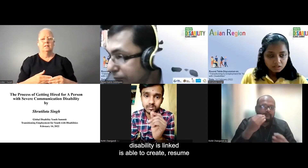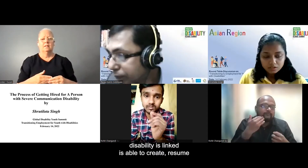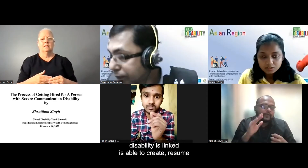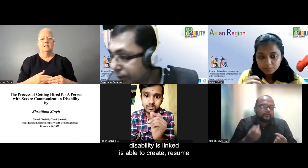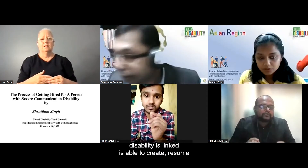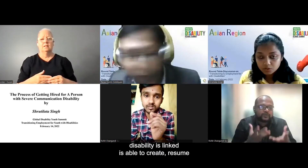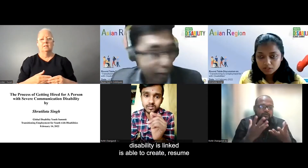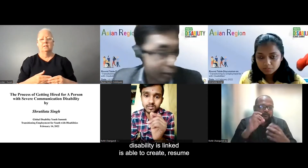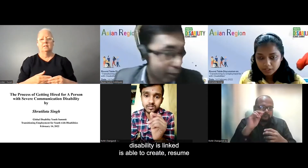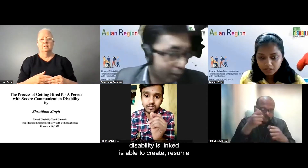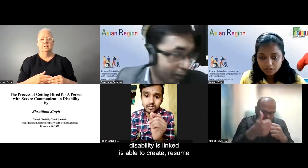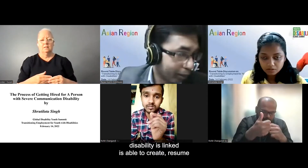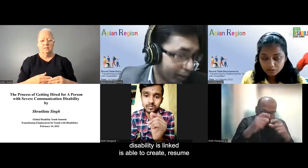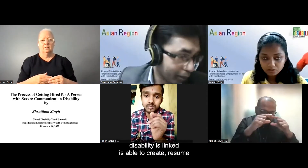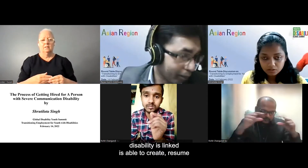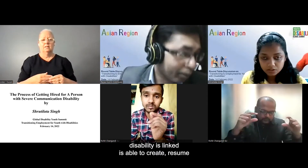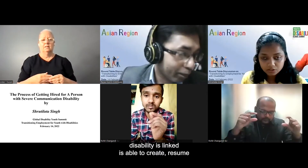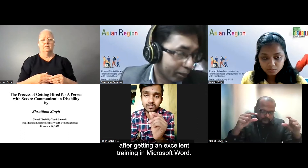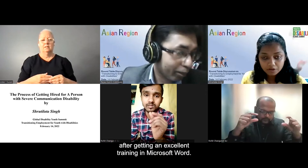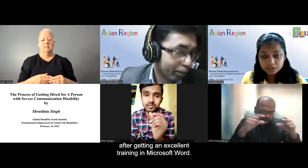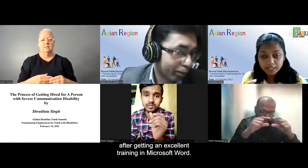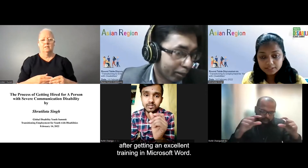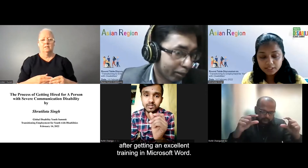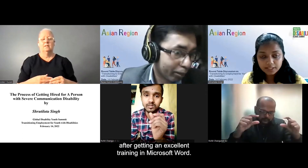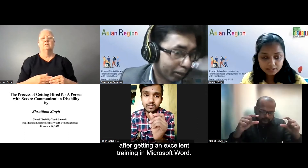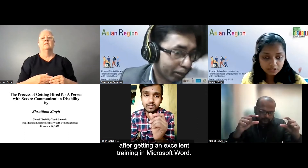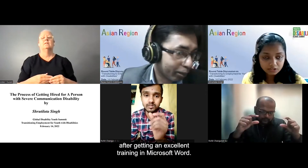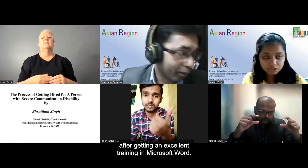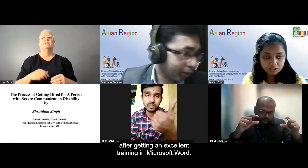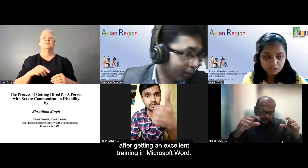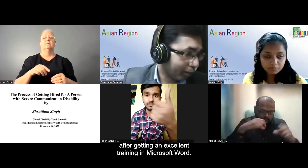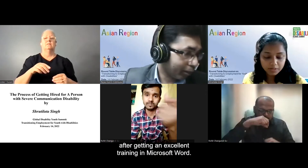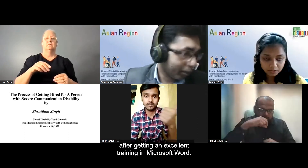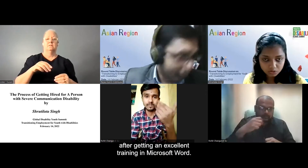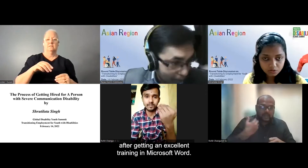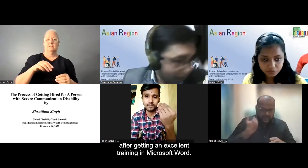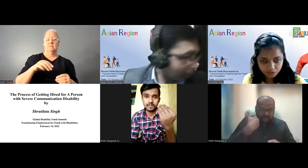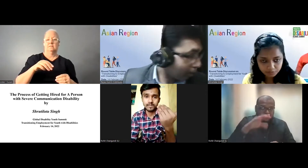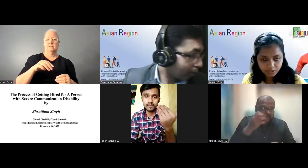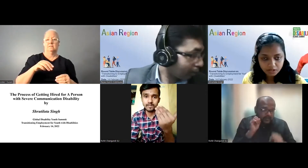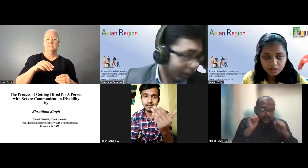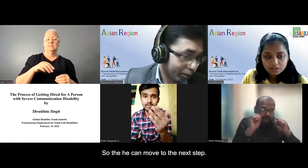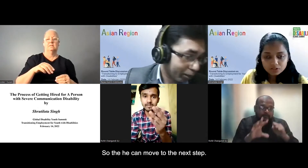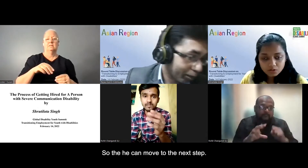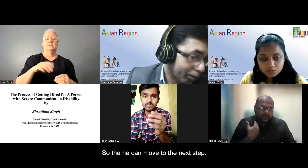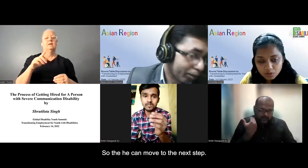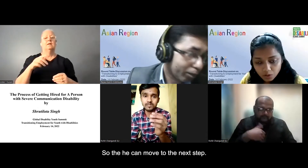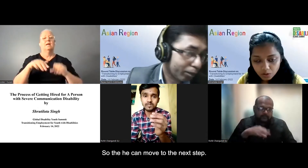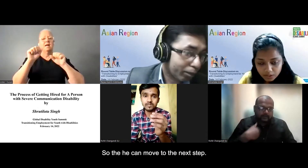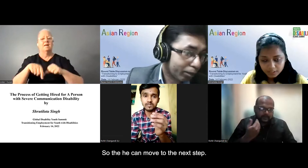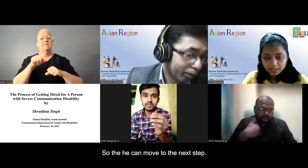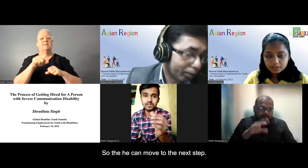is able to make a resume after getting an excellent training in Microsoft Word. So